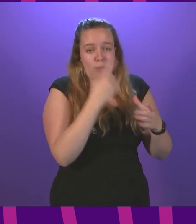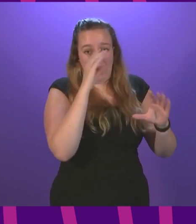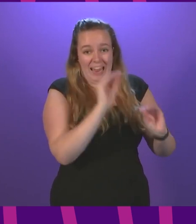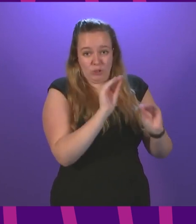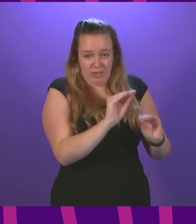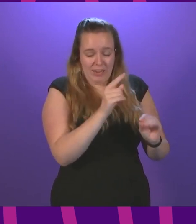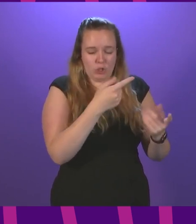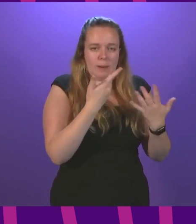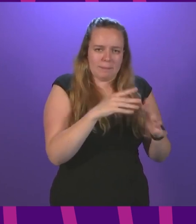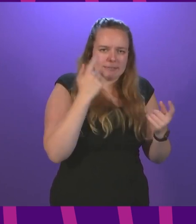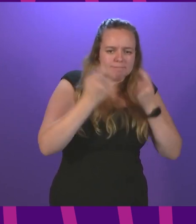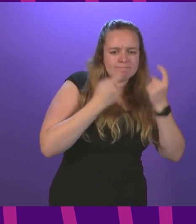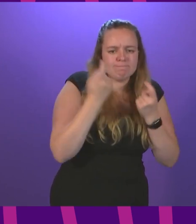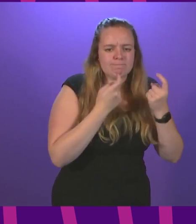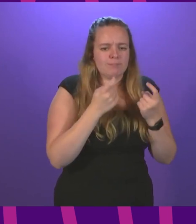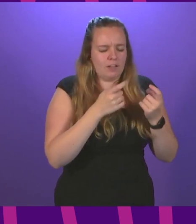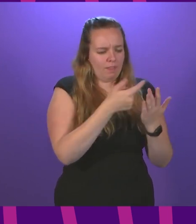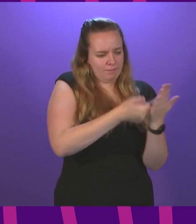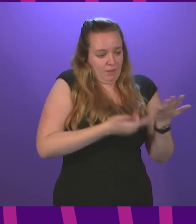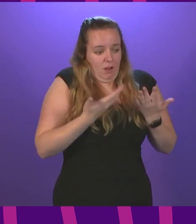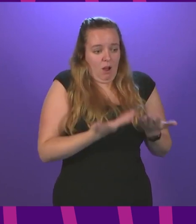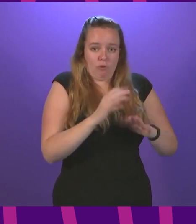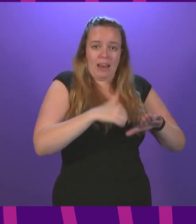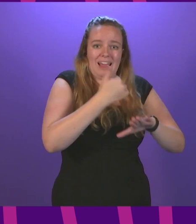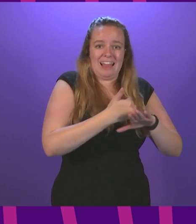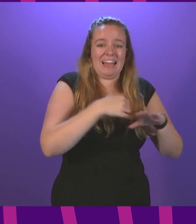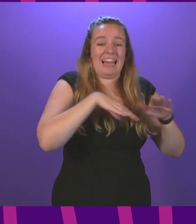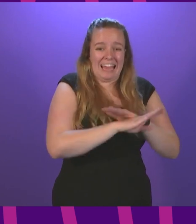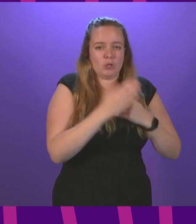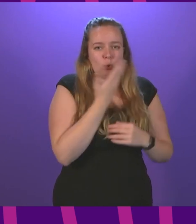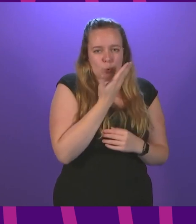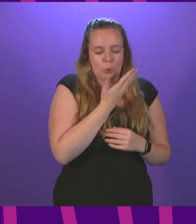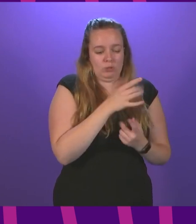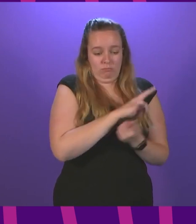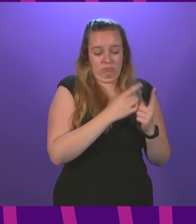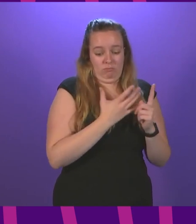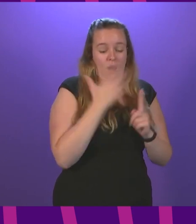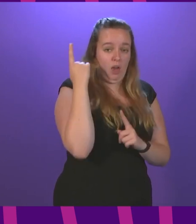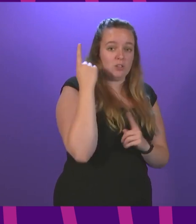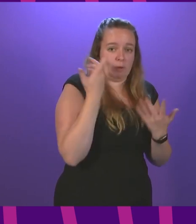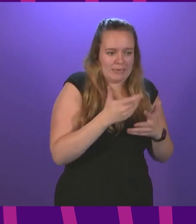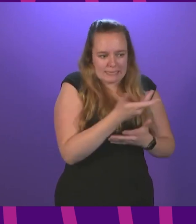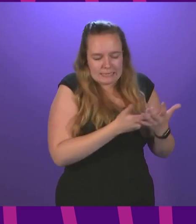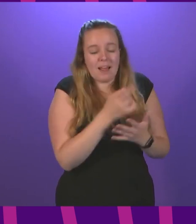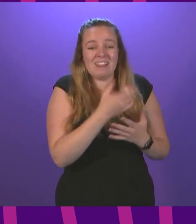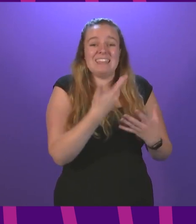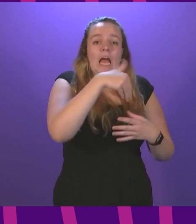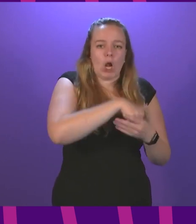on education considered the mitigations currently in place within schools at their meeting just last week this